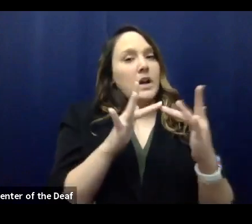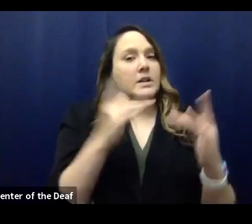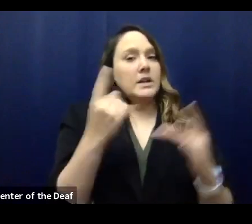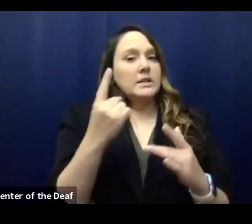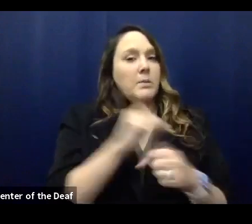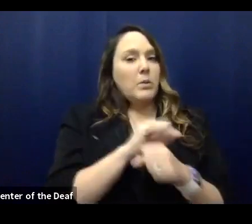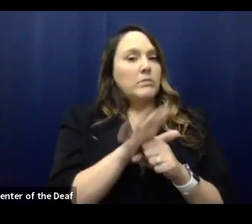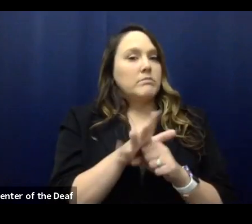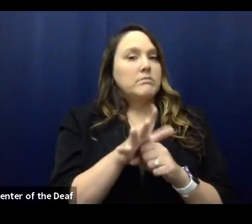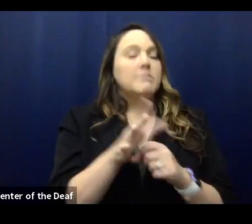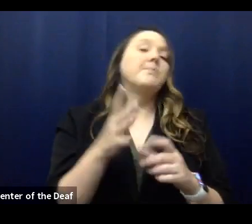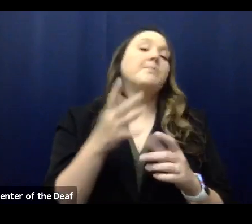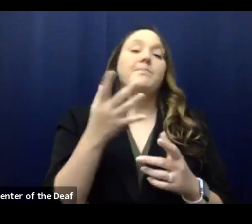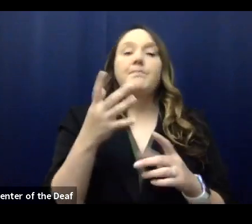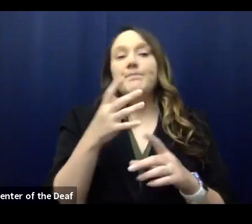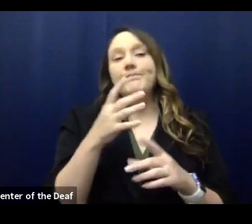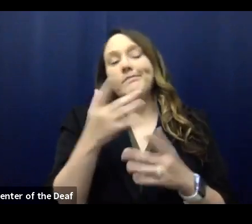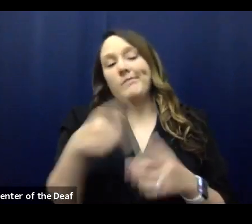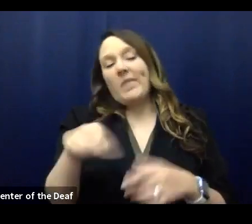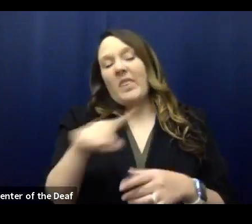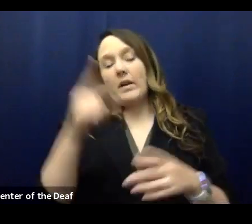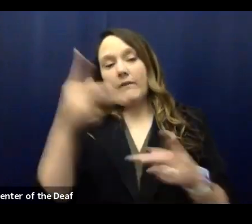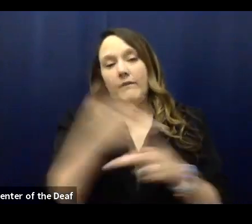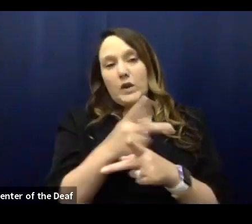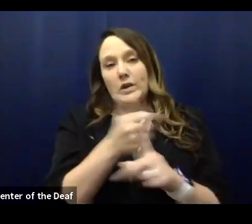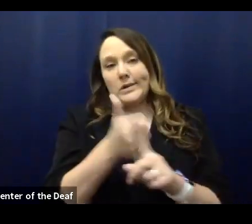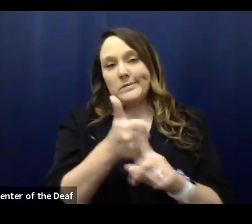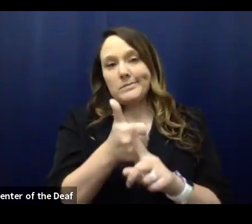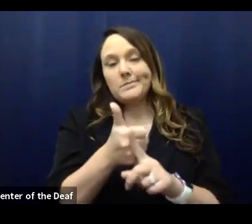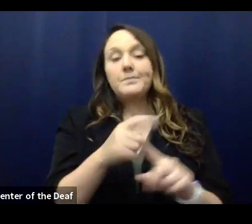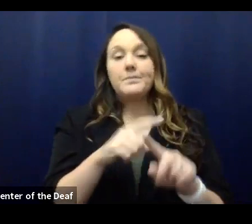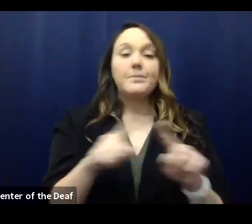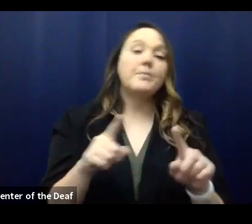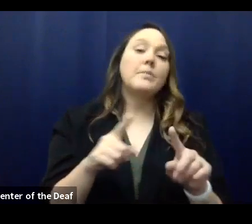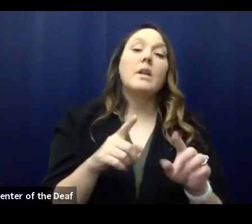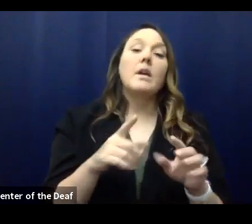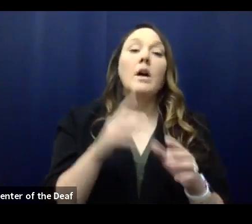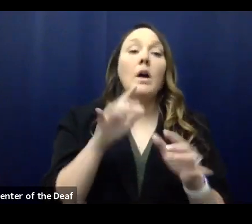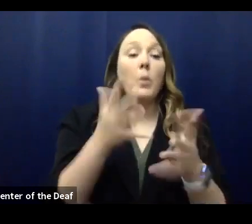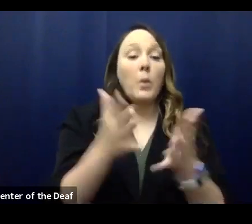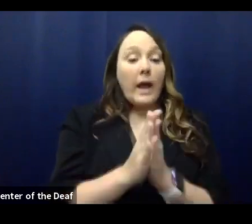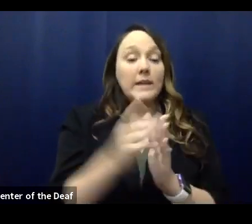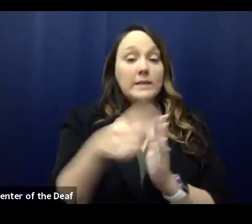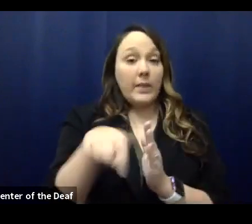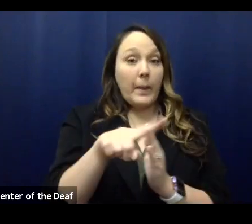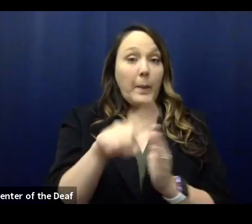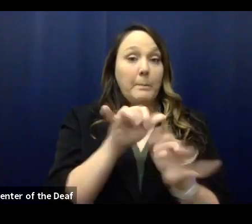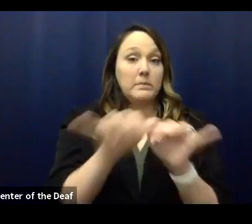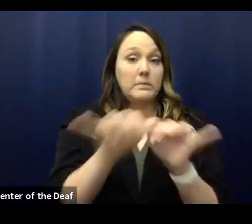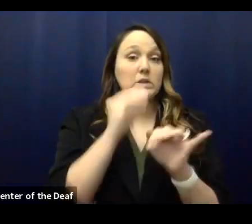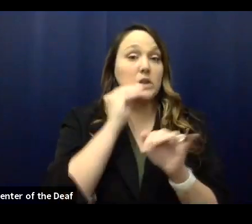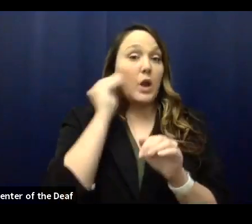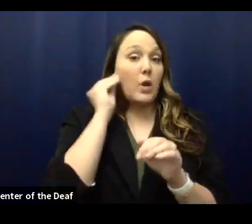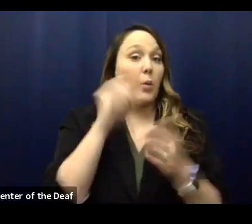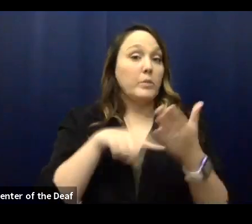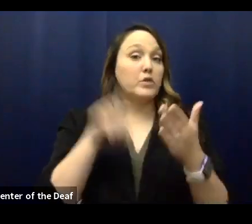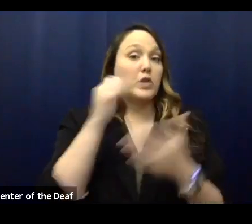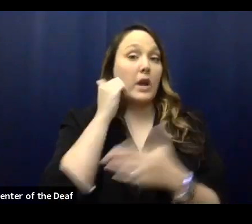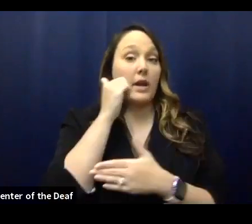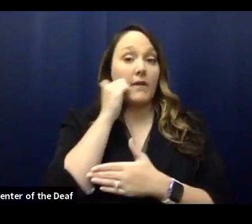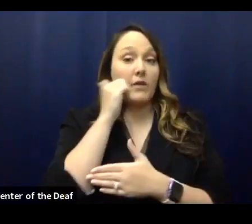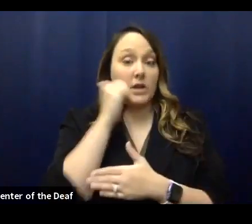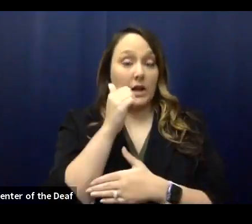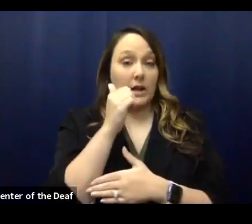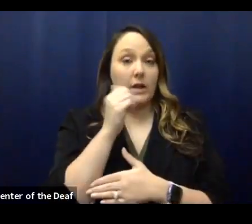own or the, or the case tells them. And then we ask those people to stay home and we check on them every day. And what that